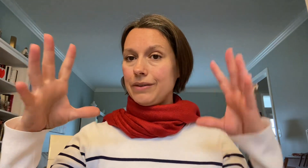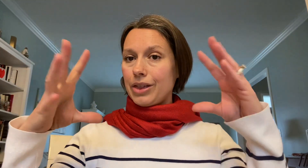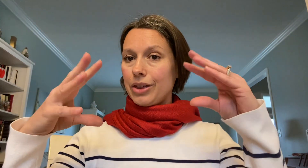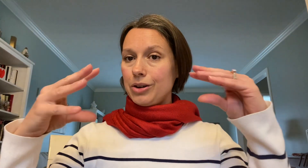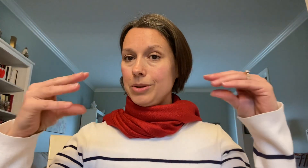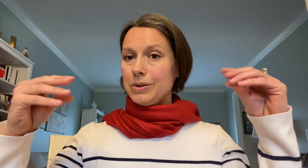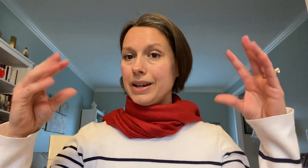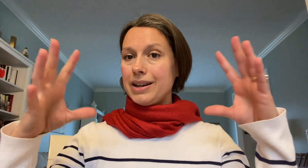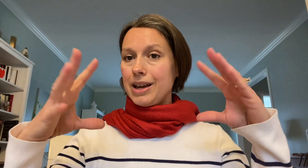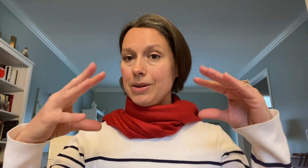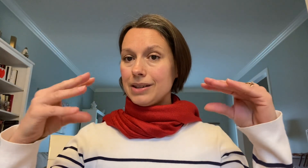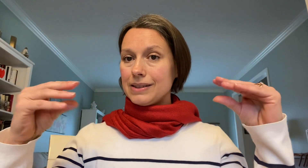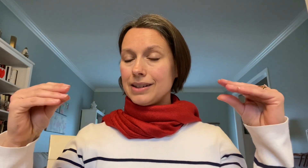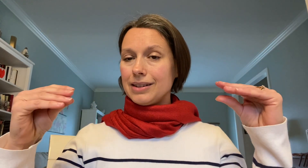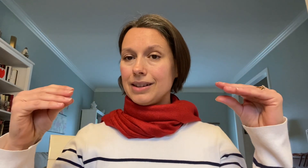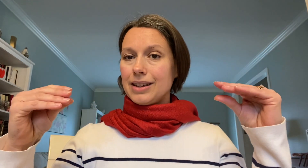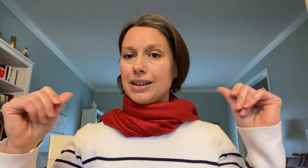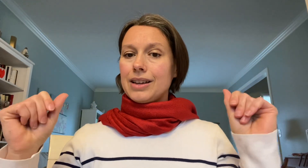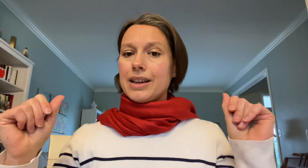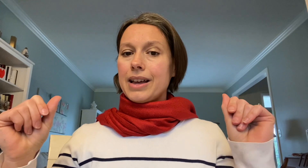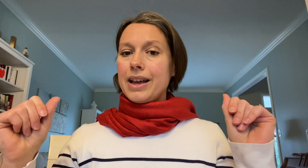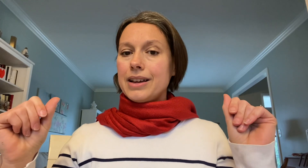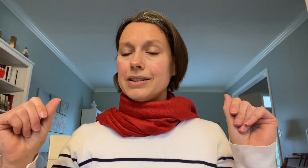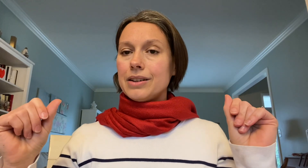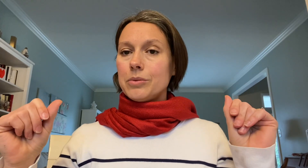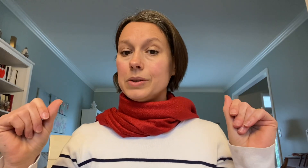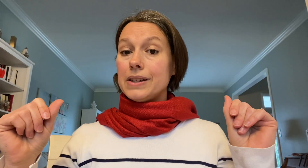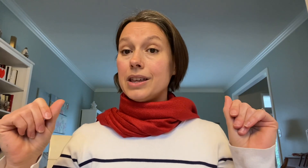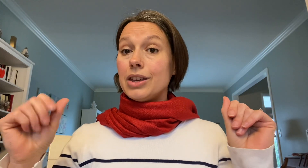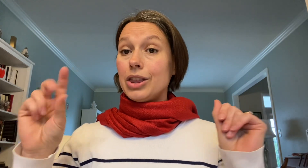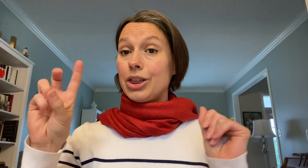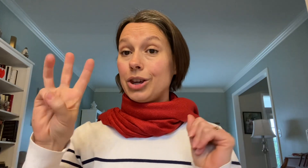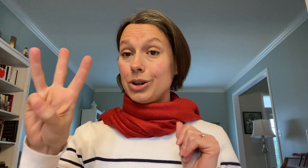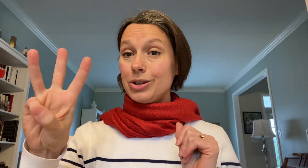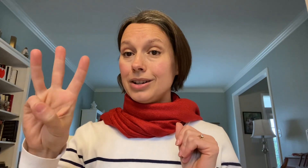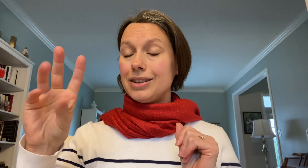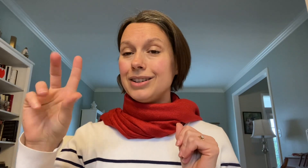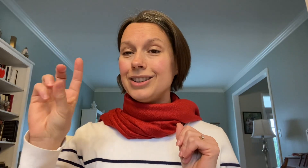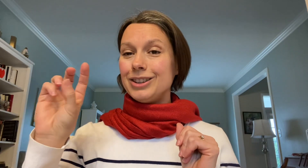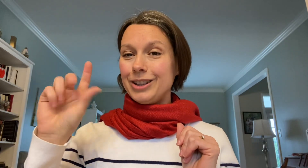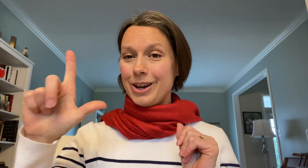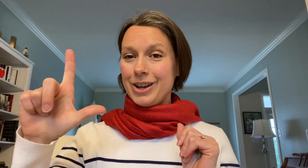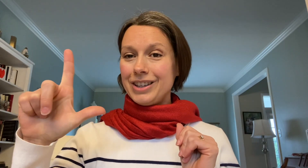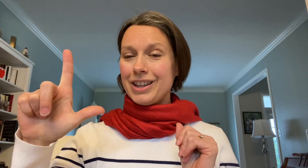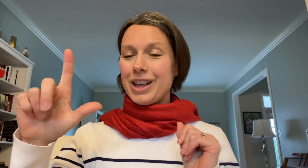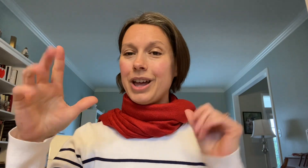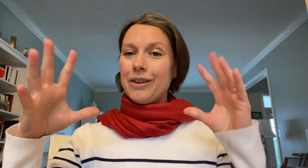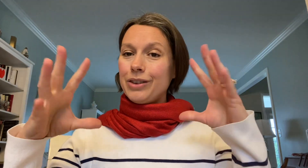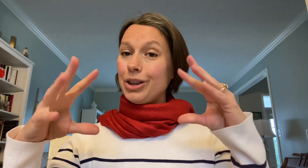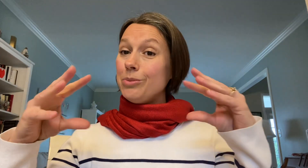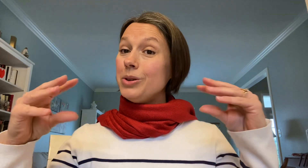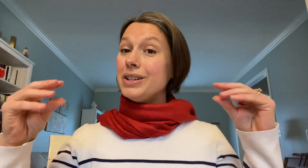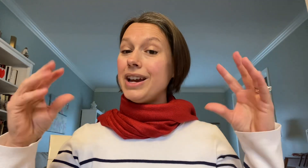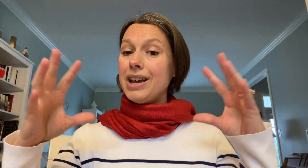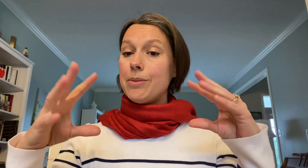thermodynamics and we'll say the third law of thermodynamics